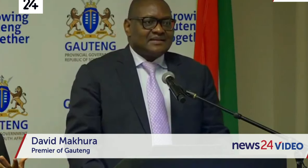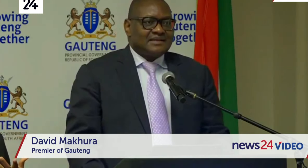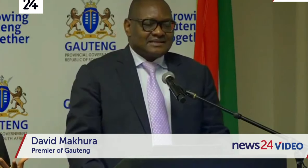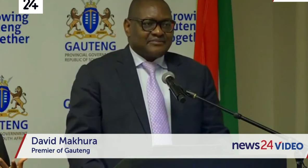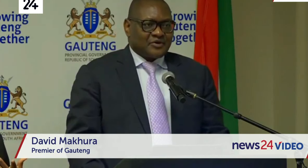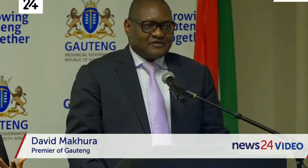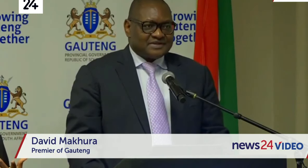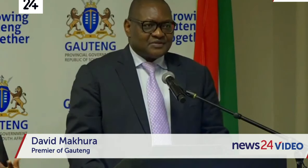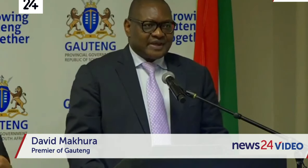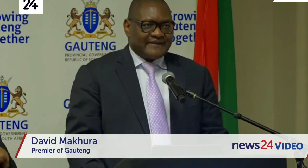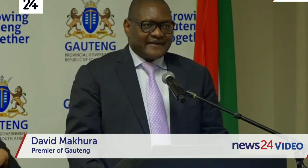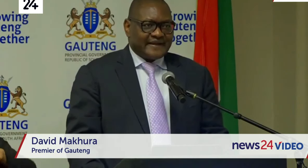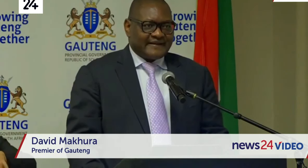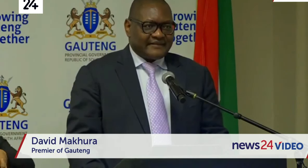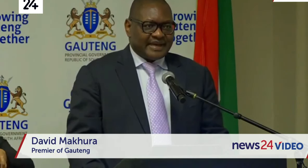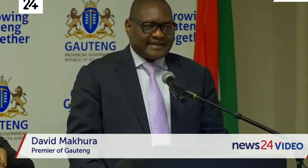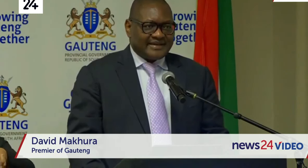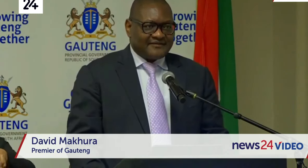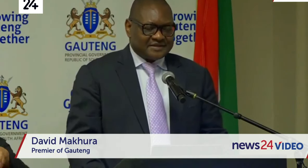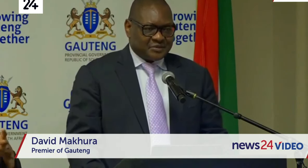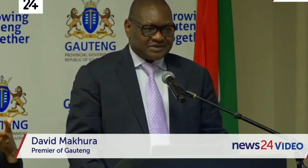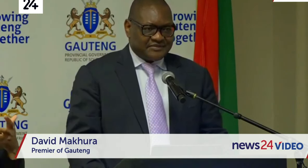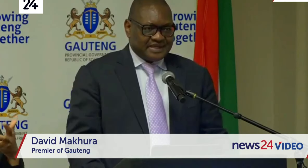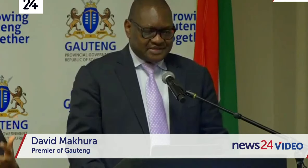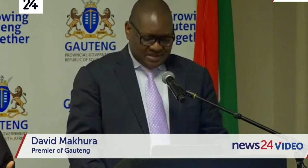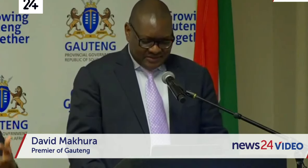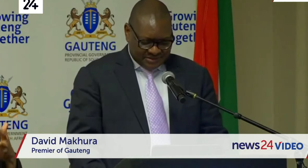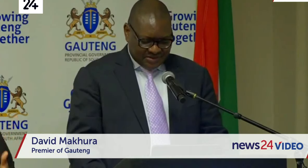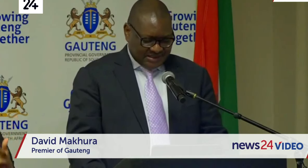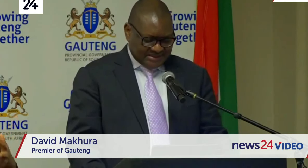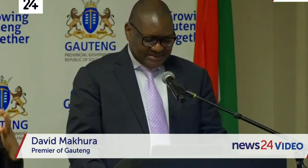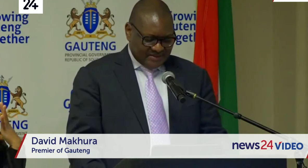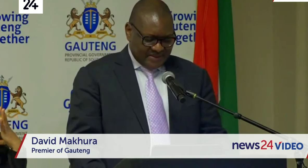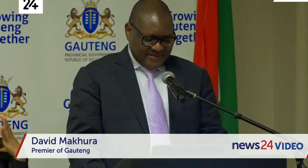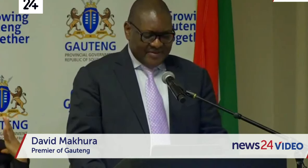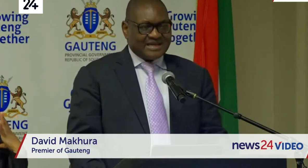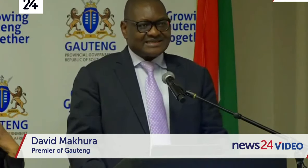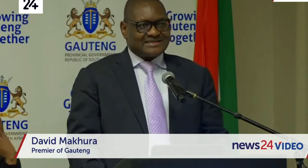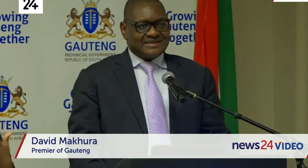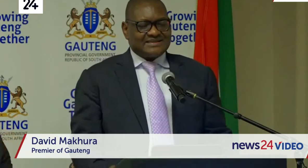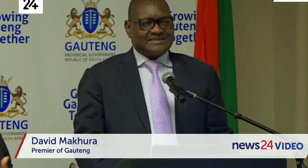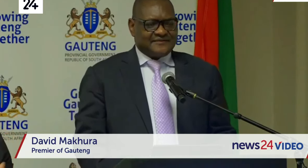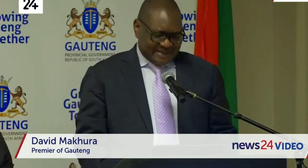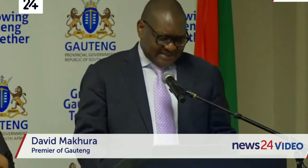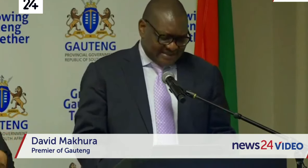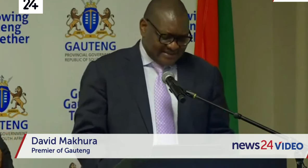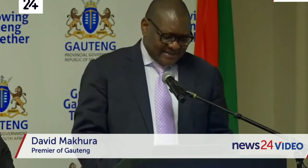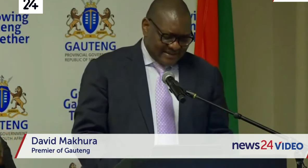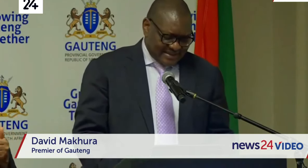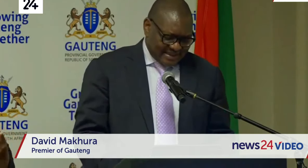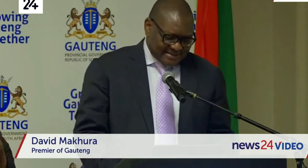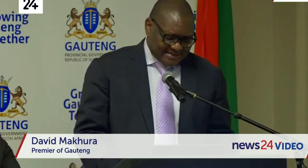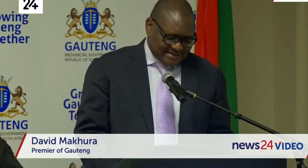as a province. We have a heavy burden of responsibility on our shoulders. We must lead the fight